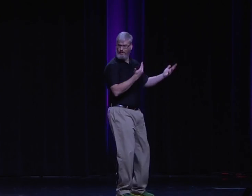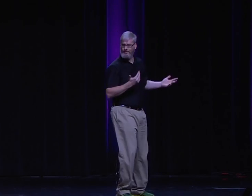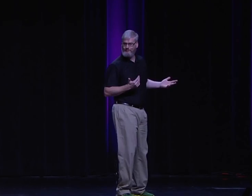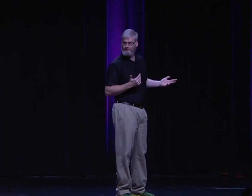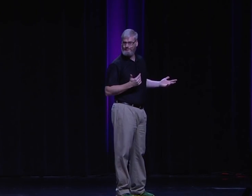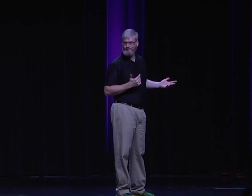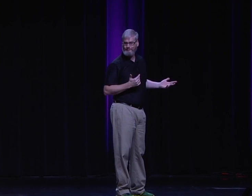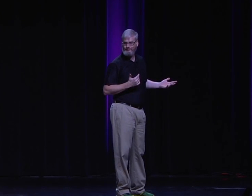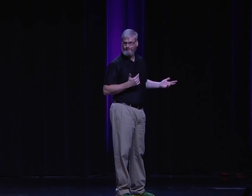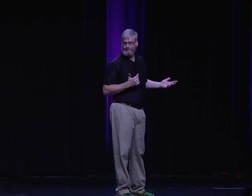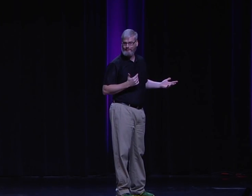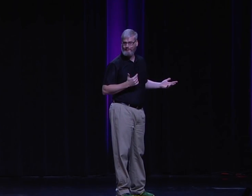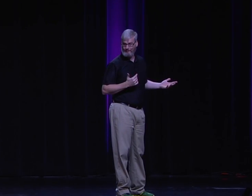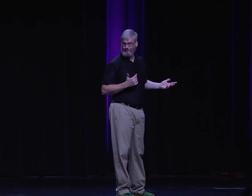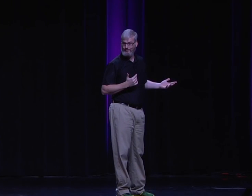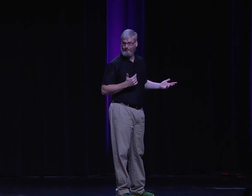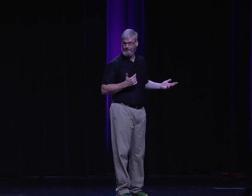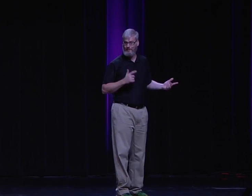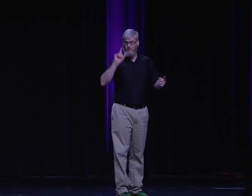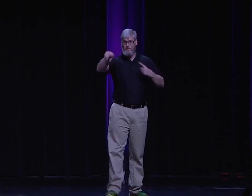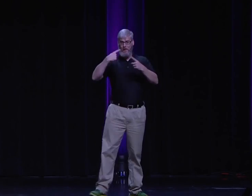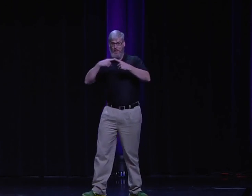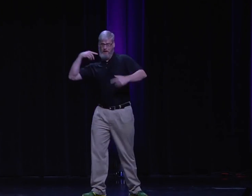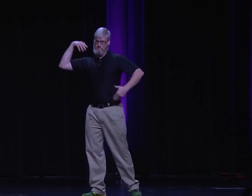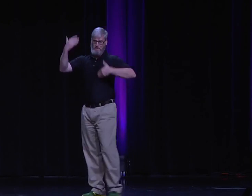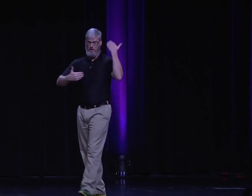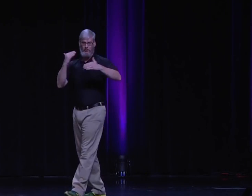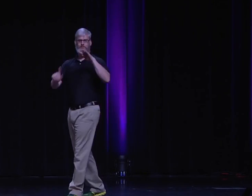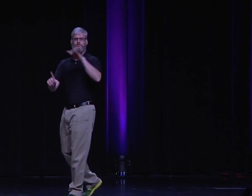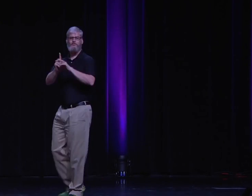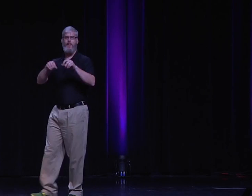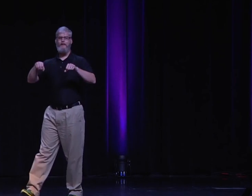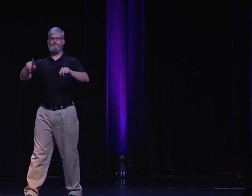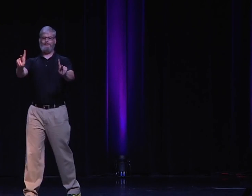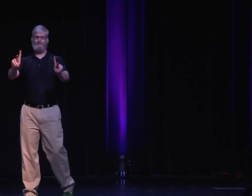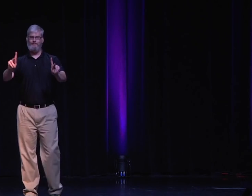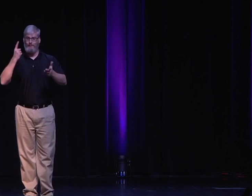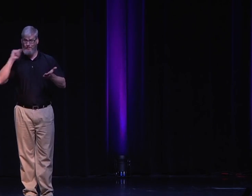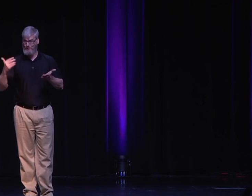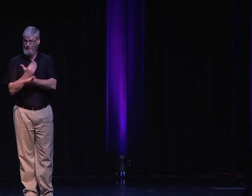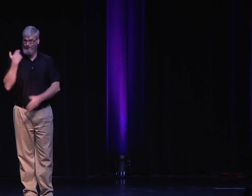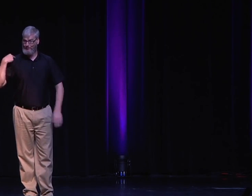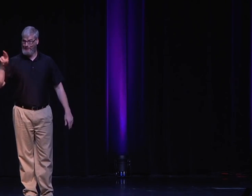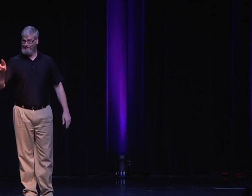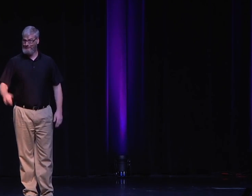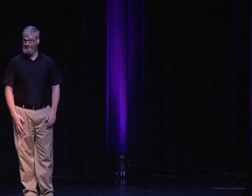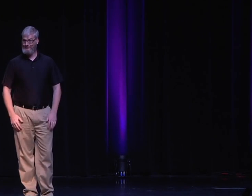continues to improve and be invented, people are kind of waking up. And so when a